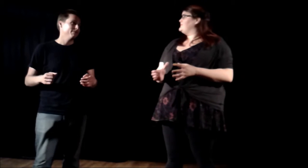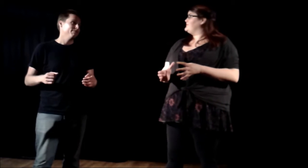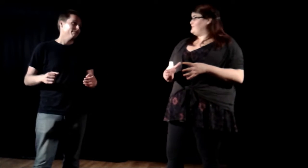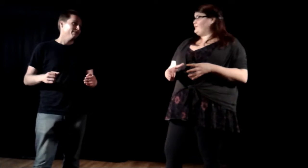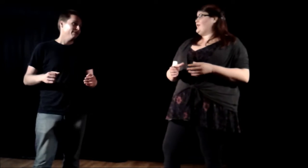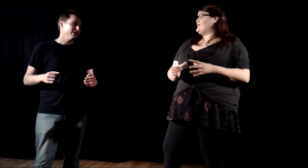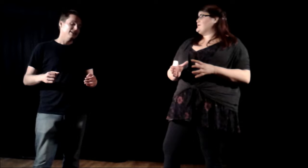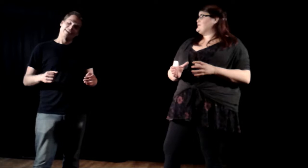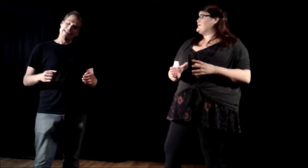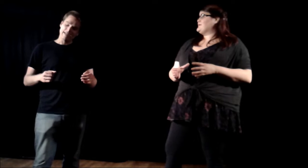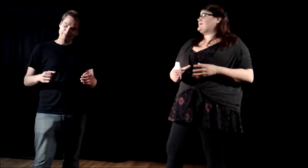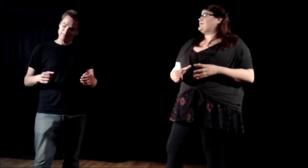Rough night? Yeah.